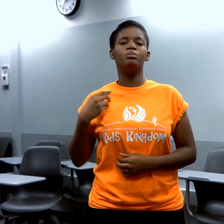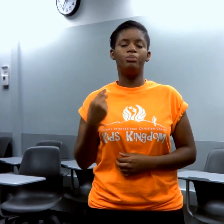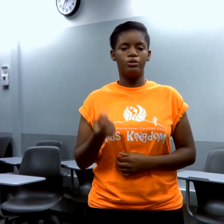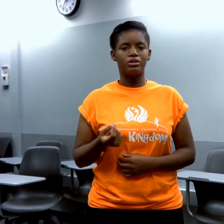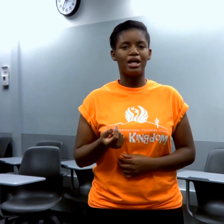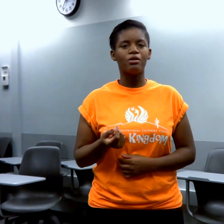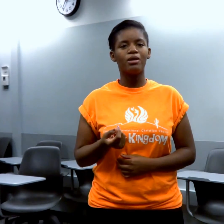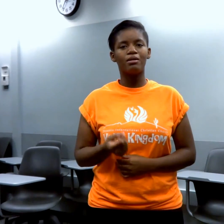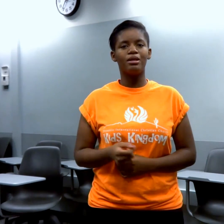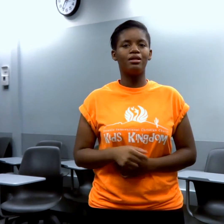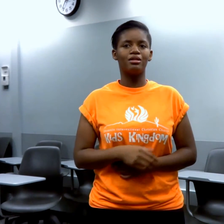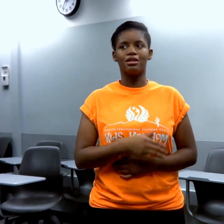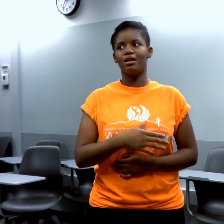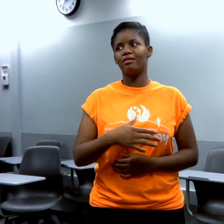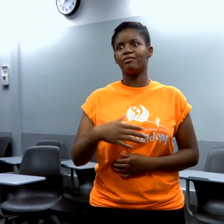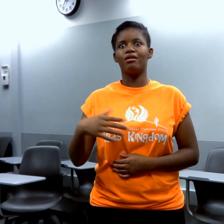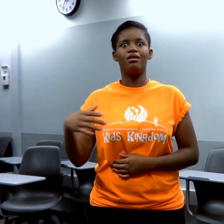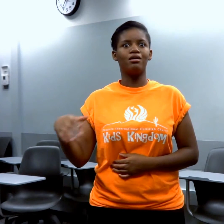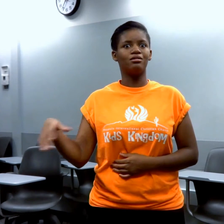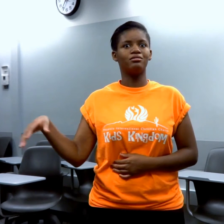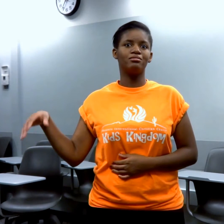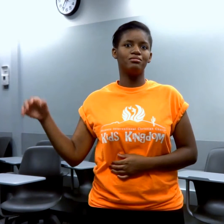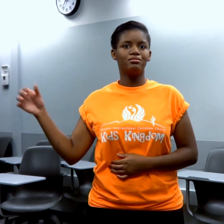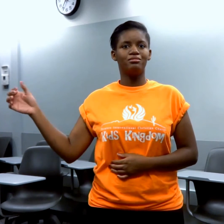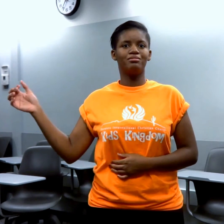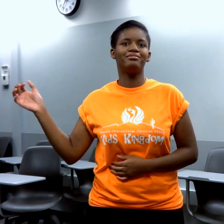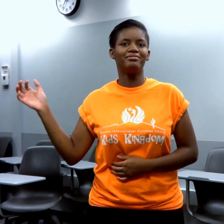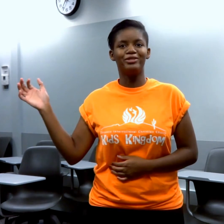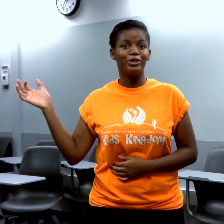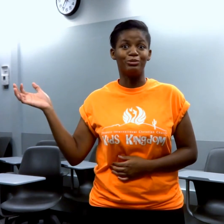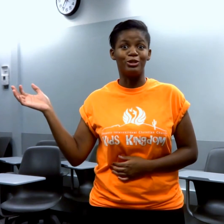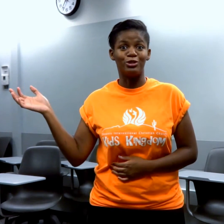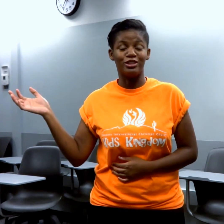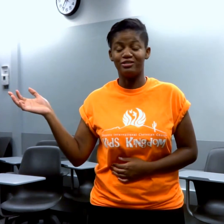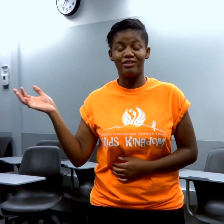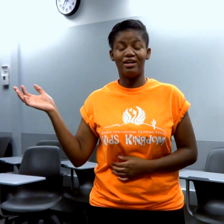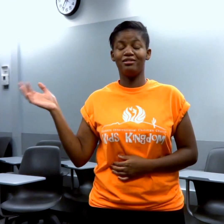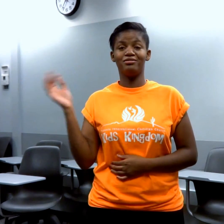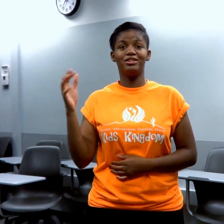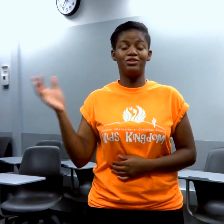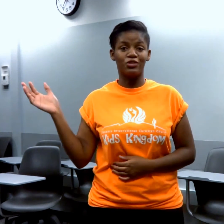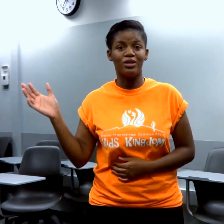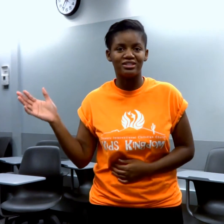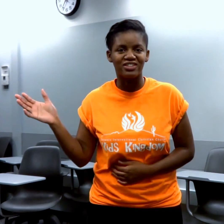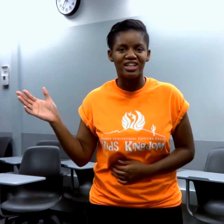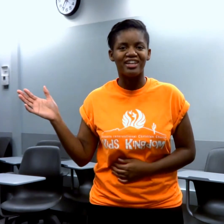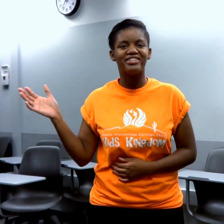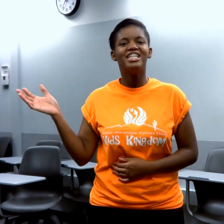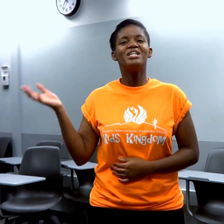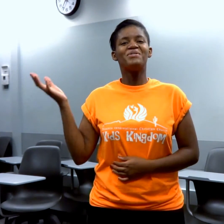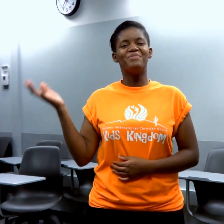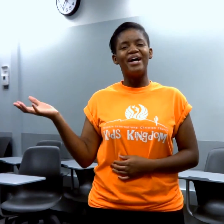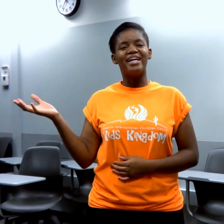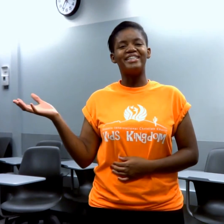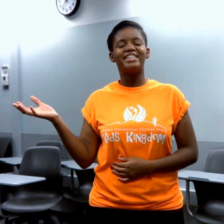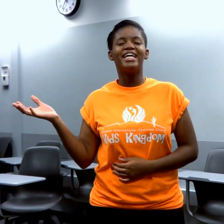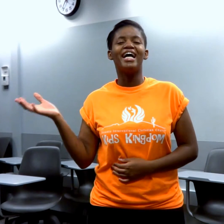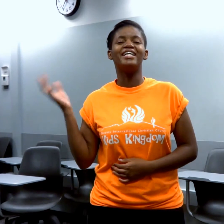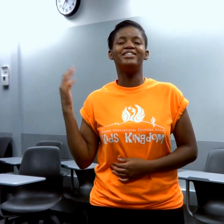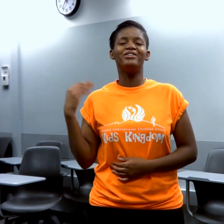boost. I don't recommend it as a lifelong, should be juicing for the rest of your life. But I do